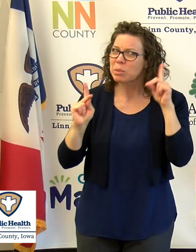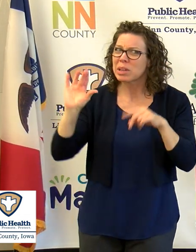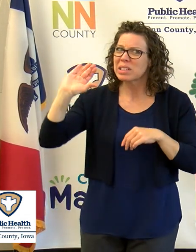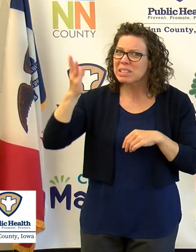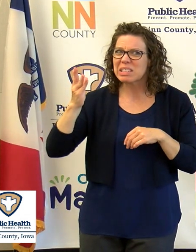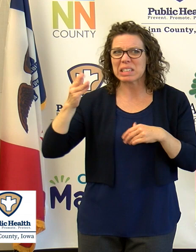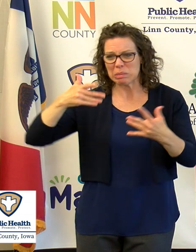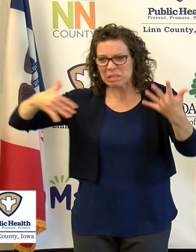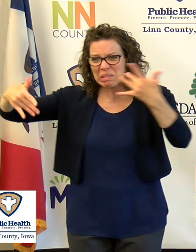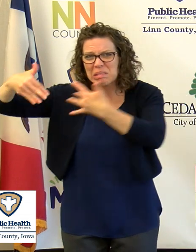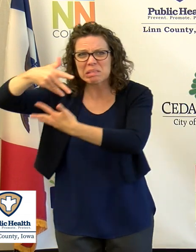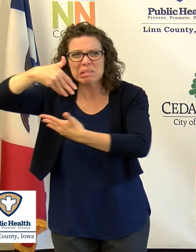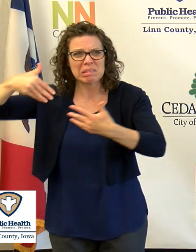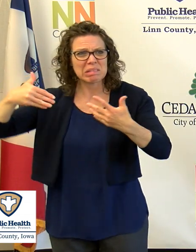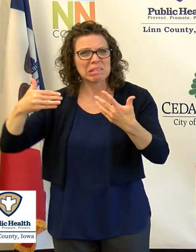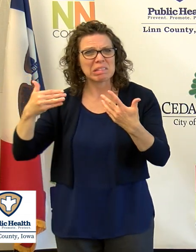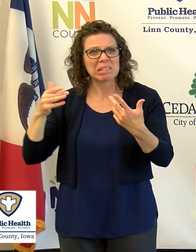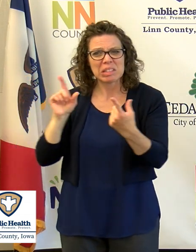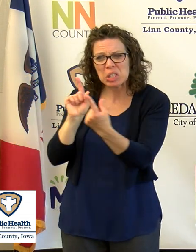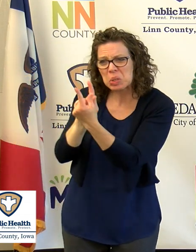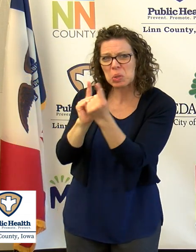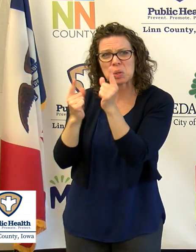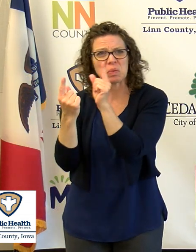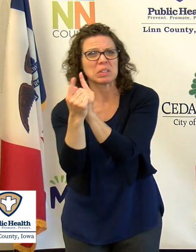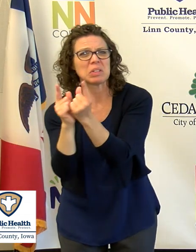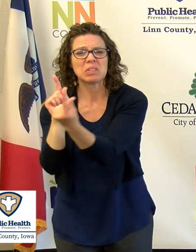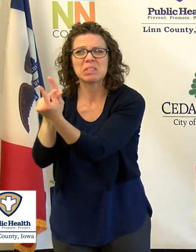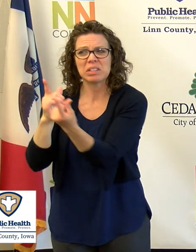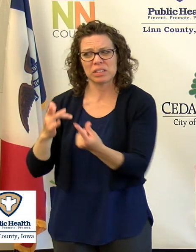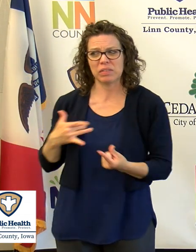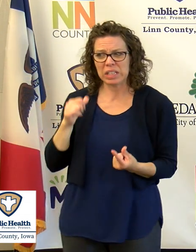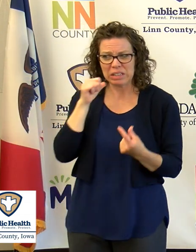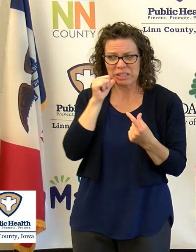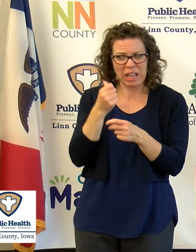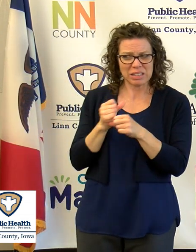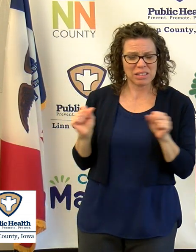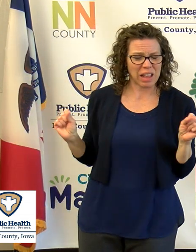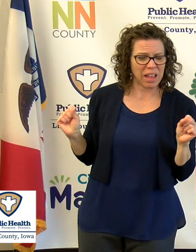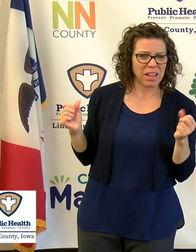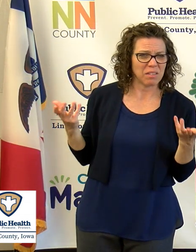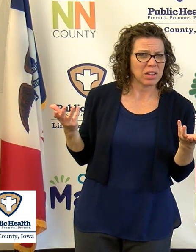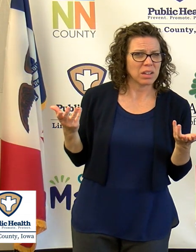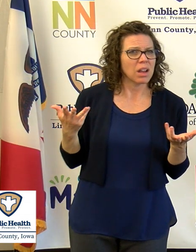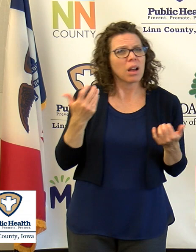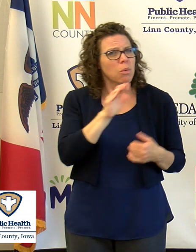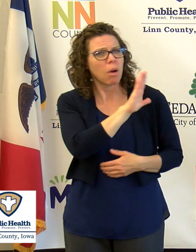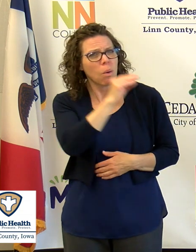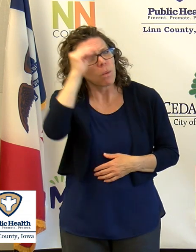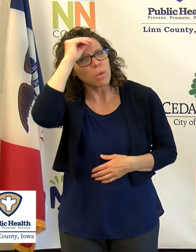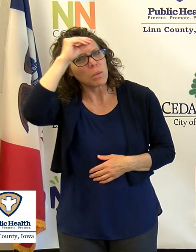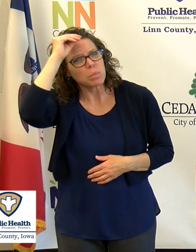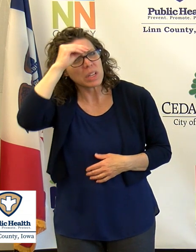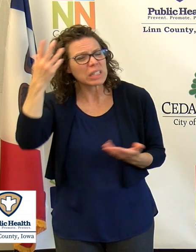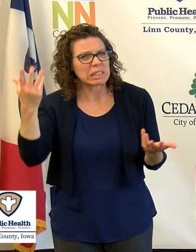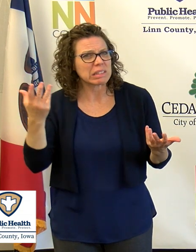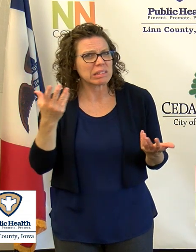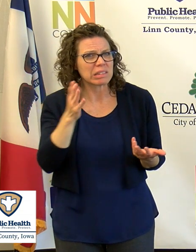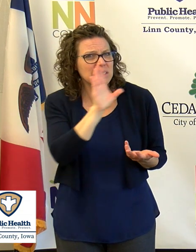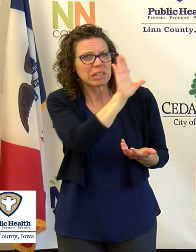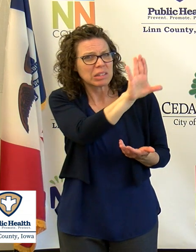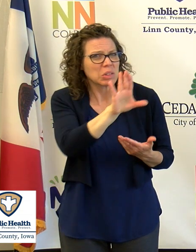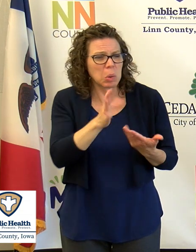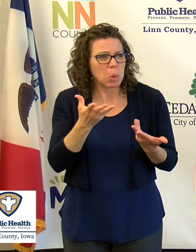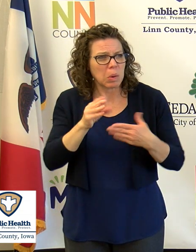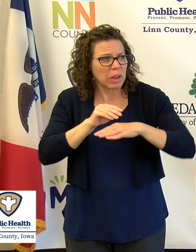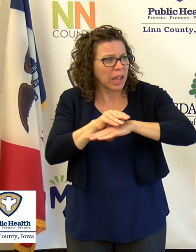getting together in a mass gathering and they were nervous that this was unsafe for community health. So just kind of wanted to get some guidance from you all